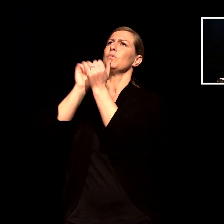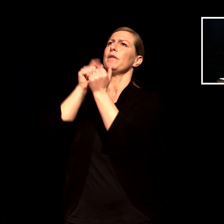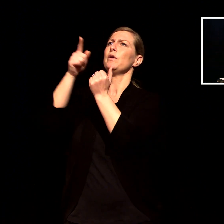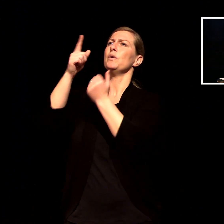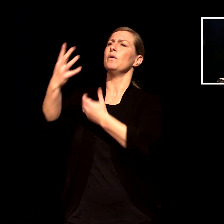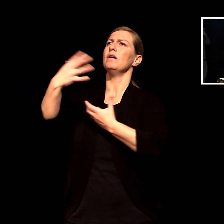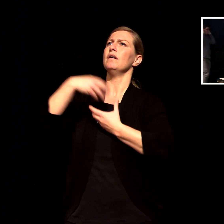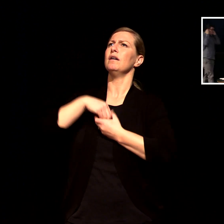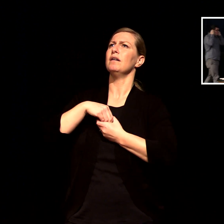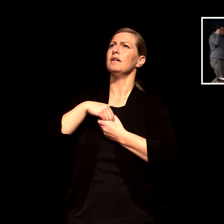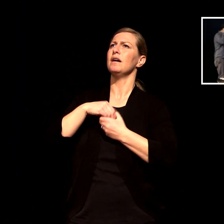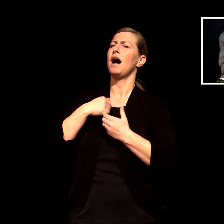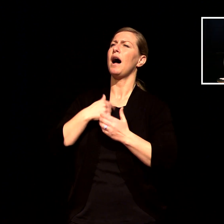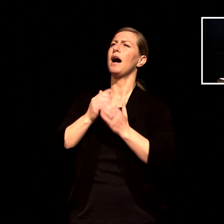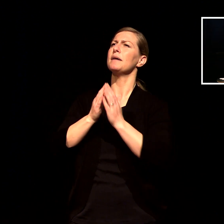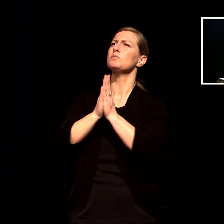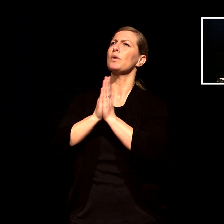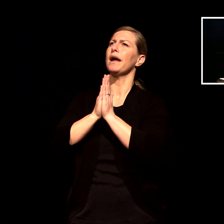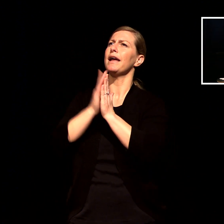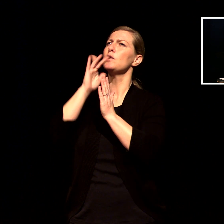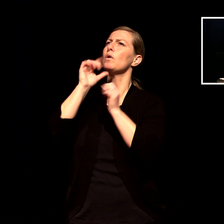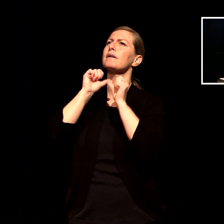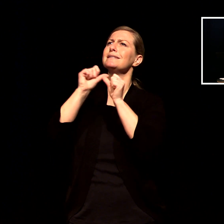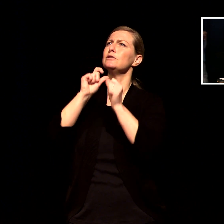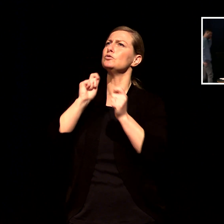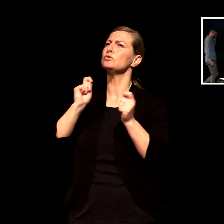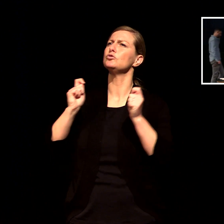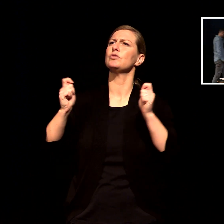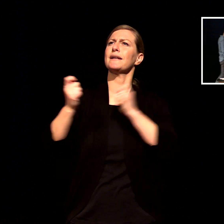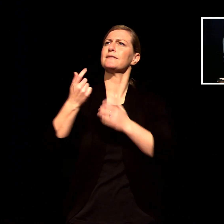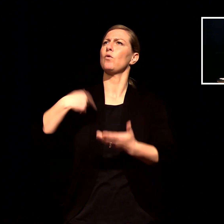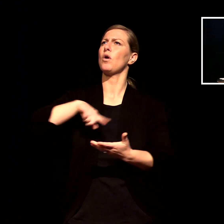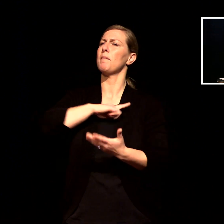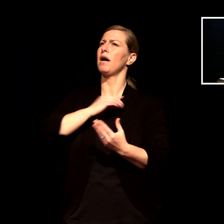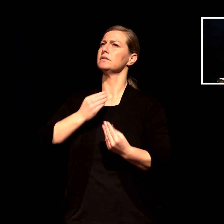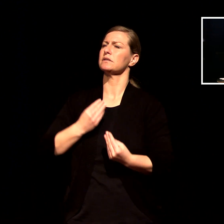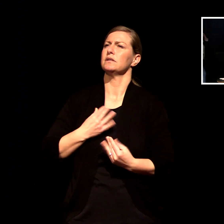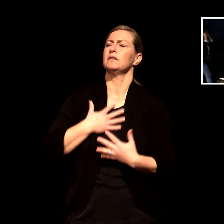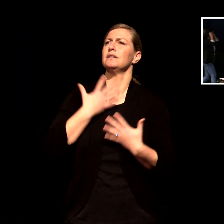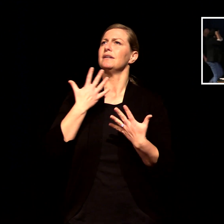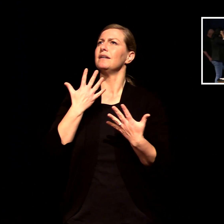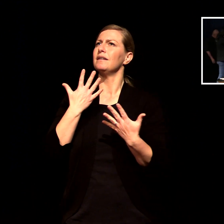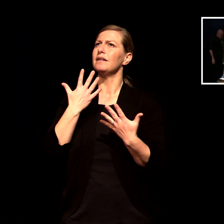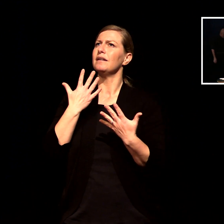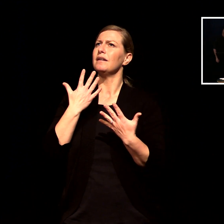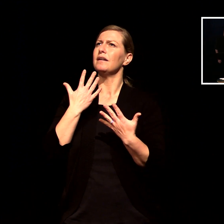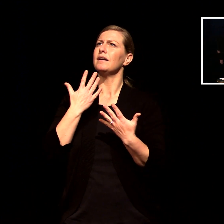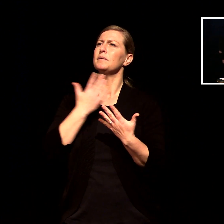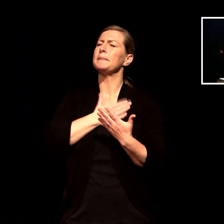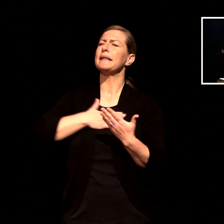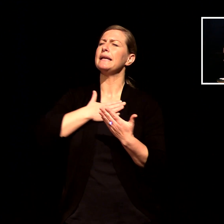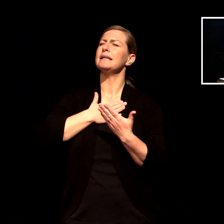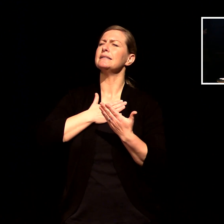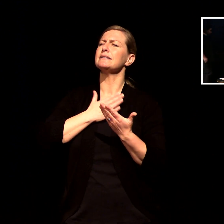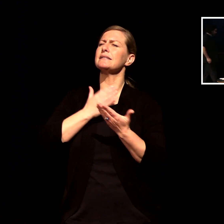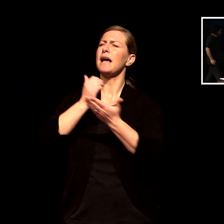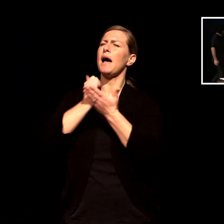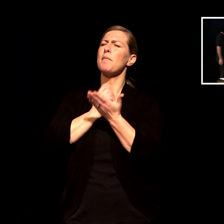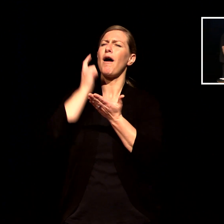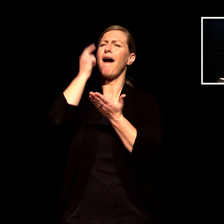but i pray that you would open our eyes open our eyes to the world open our eyes to